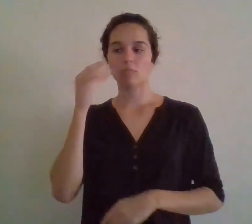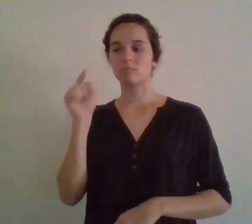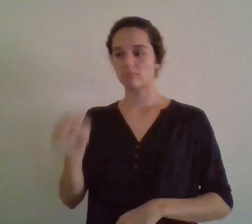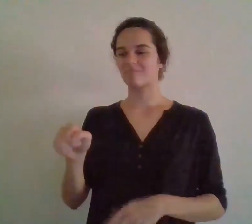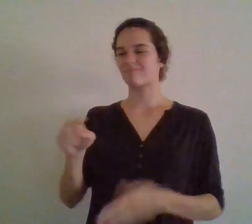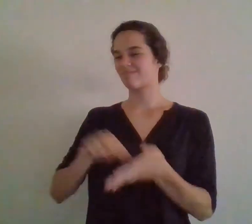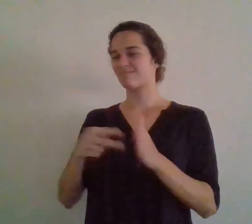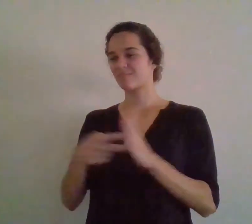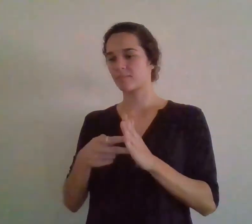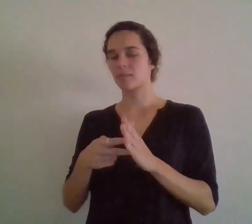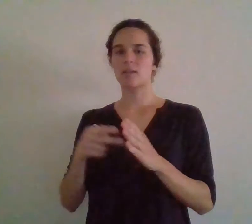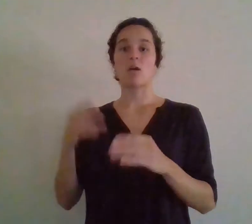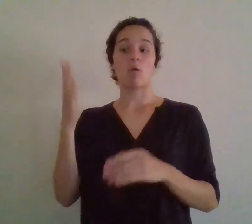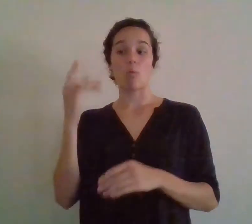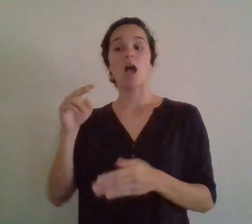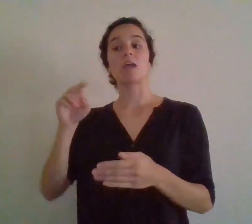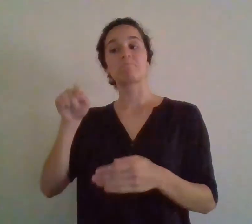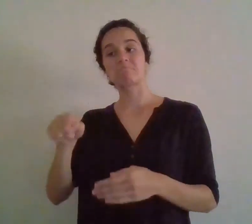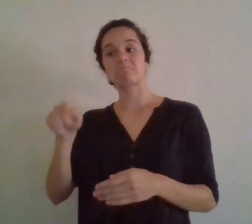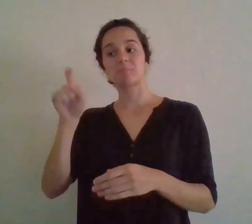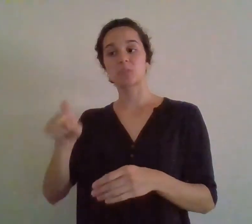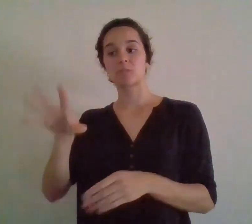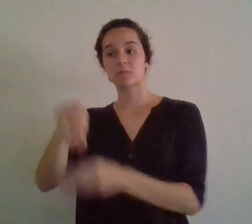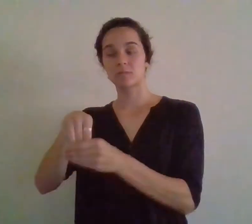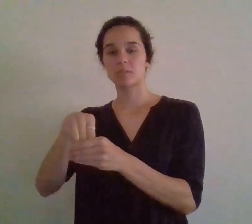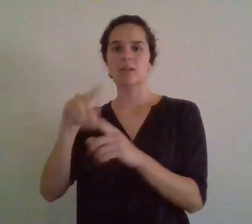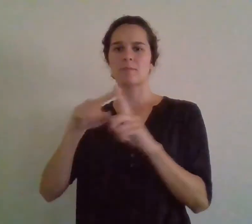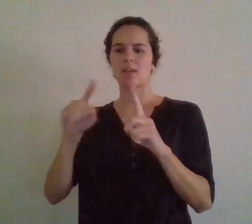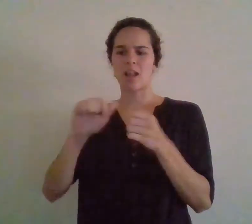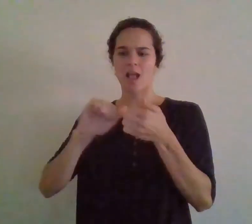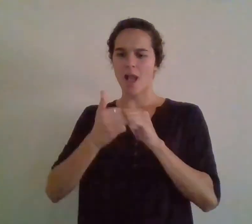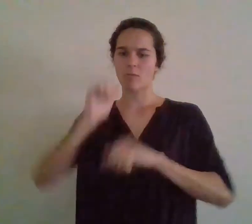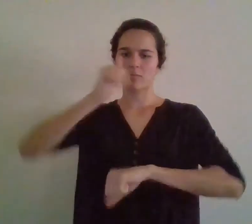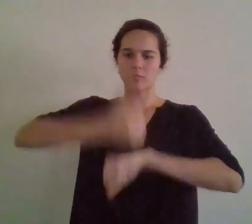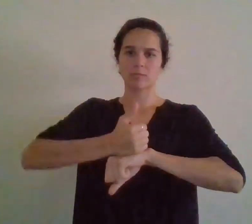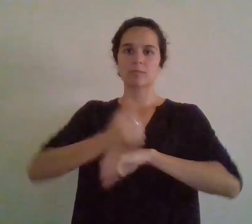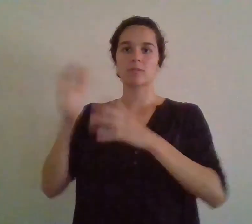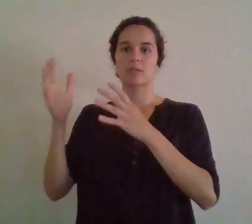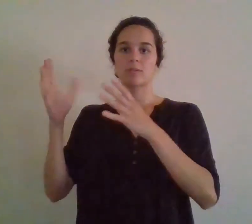but you don't know how to do it. How do you set up a retirement plan?